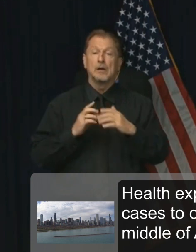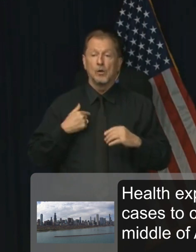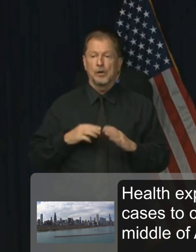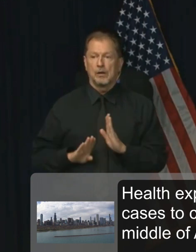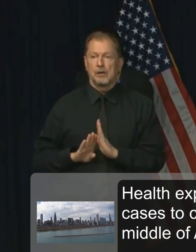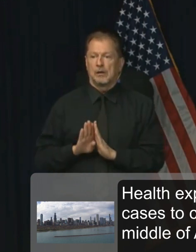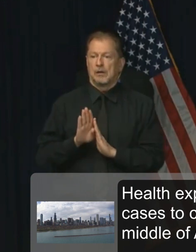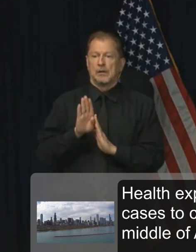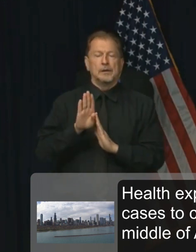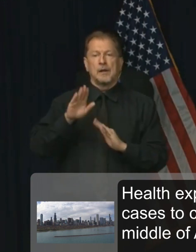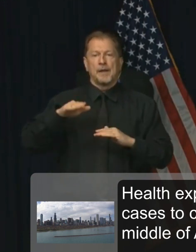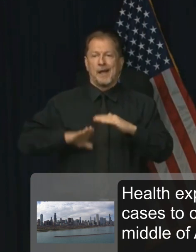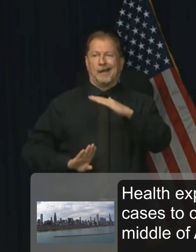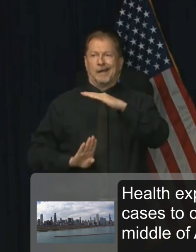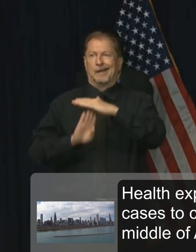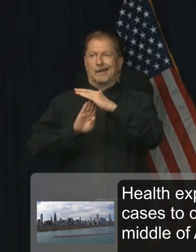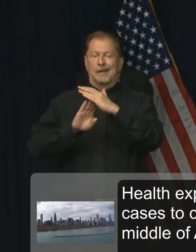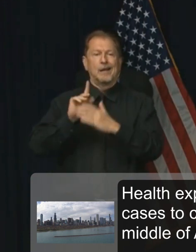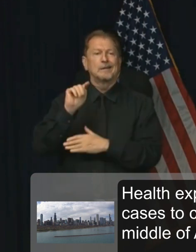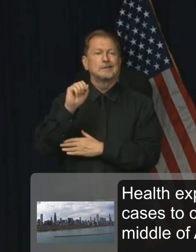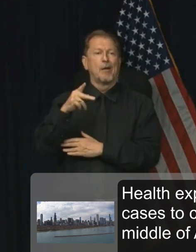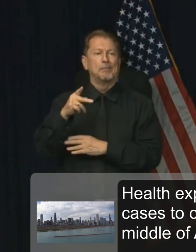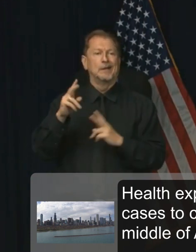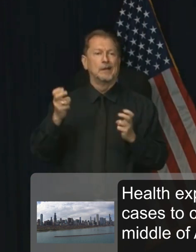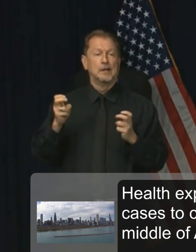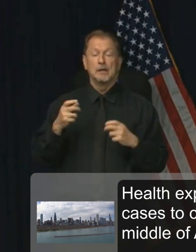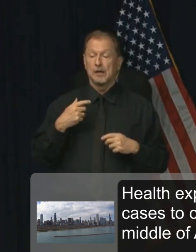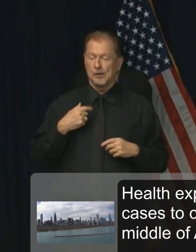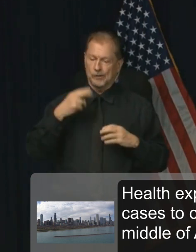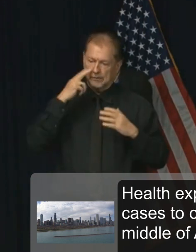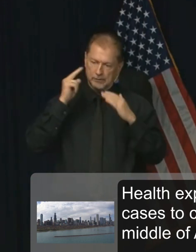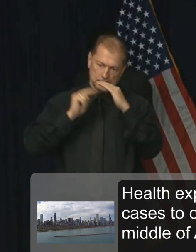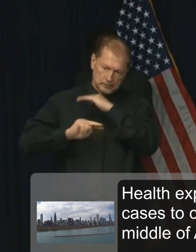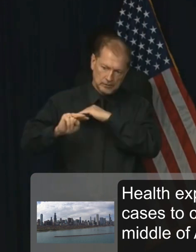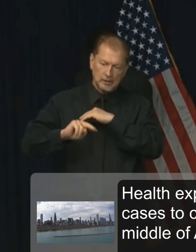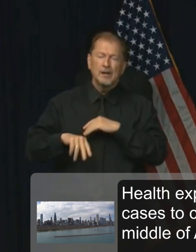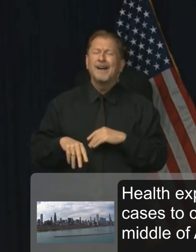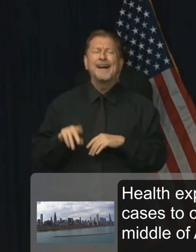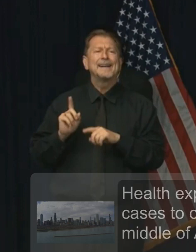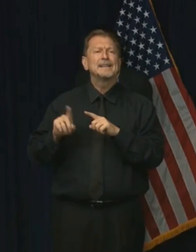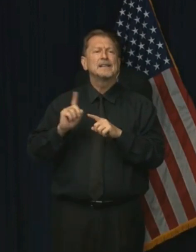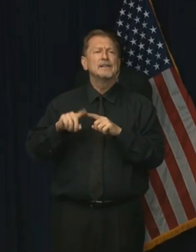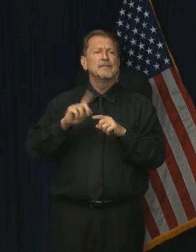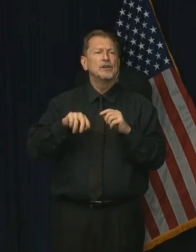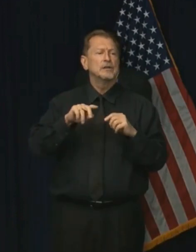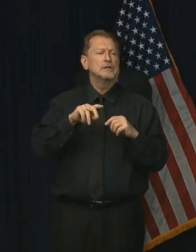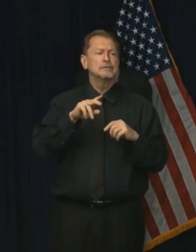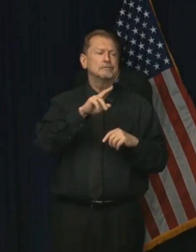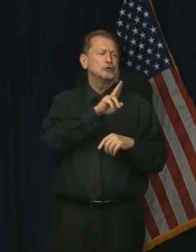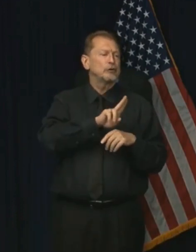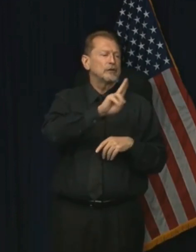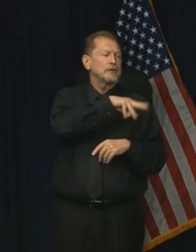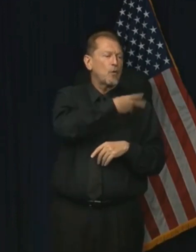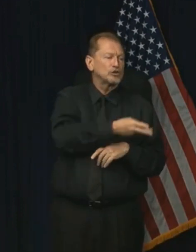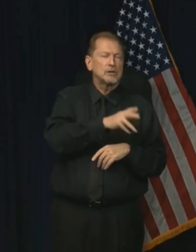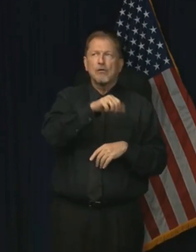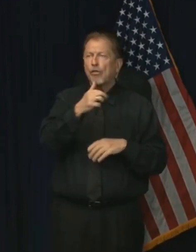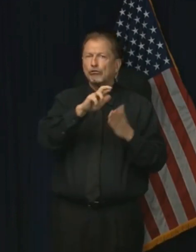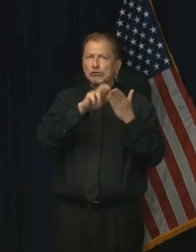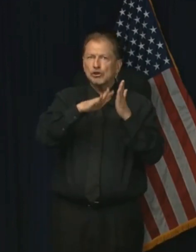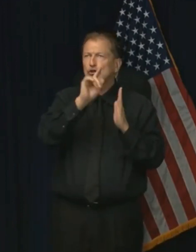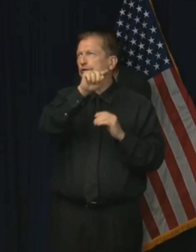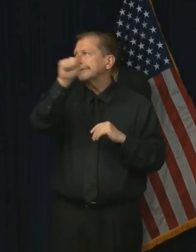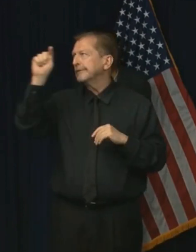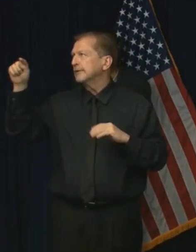there's no perfect model that you can look at, you know, whether it's a University of Washington model or any other. And we've got great